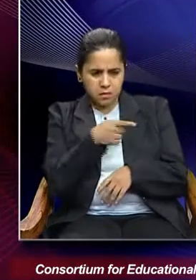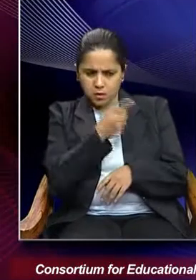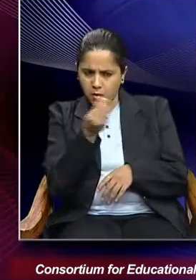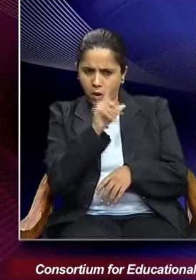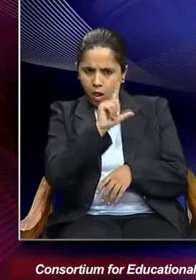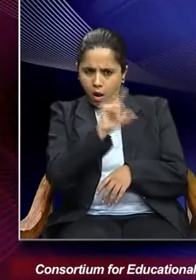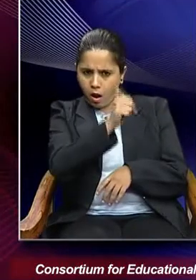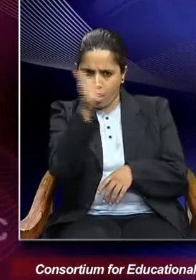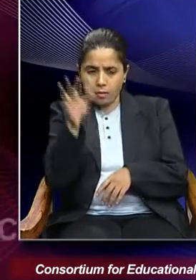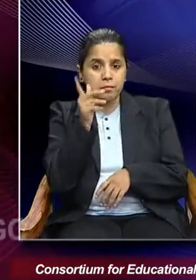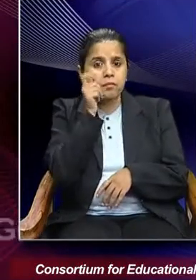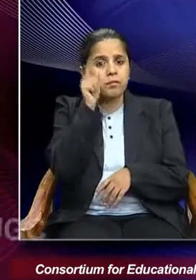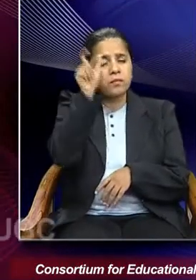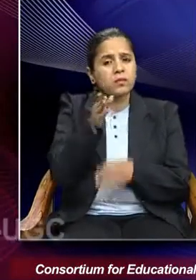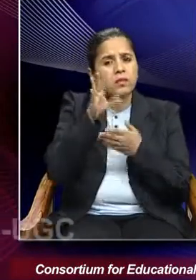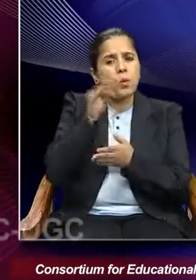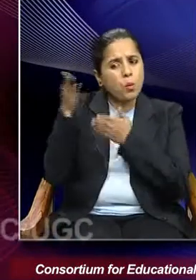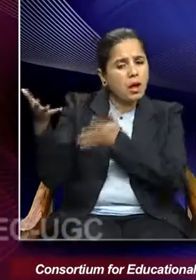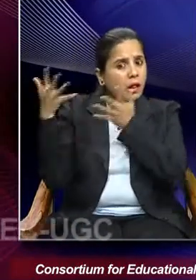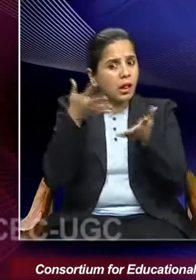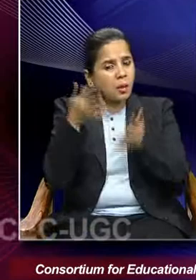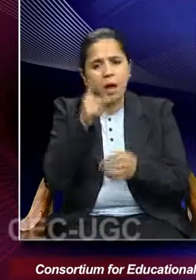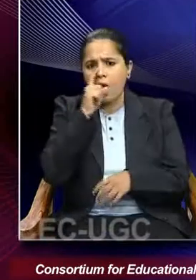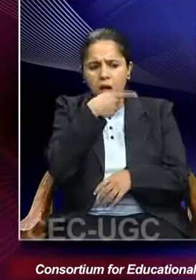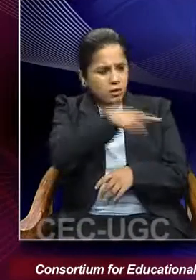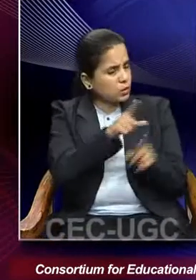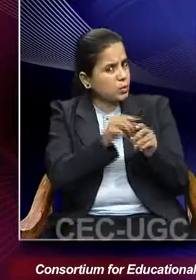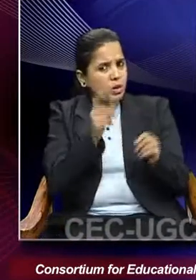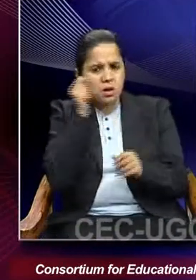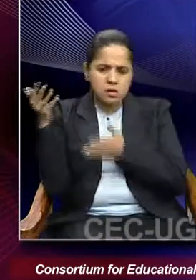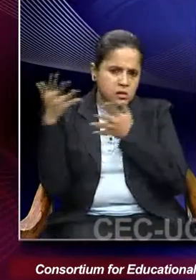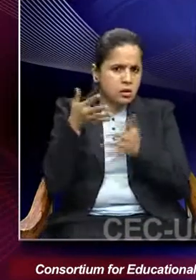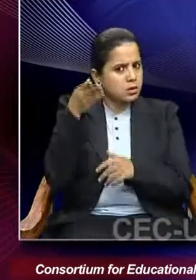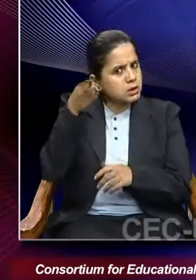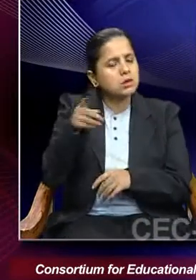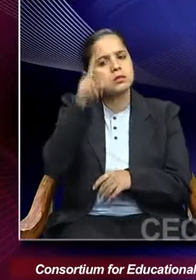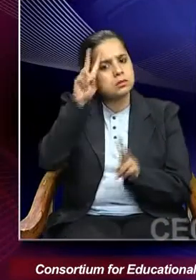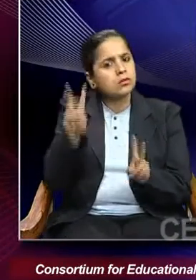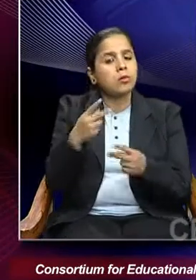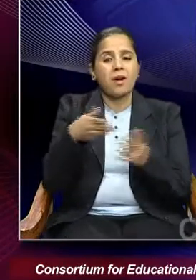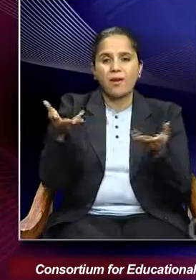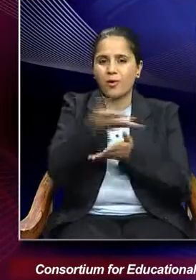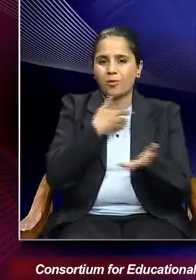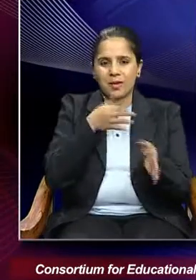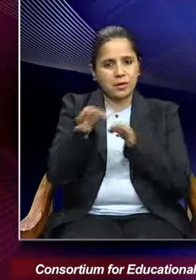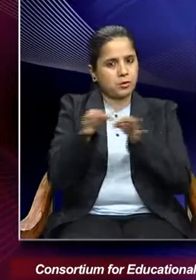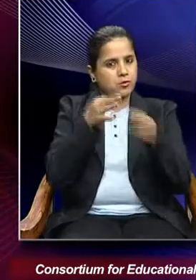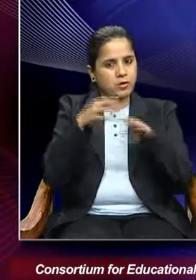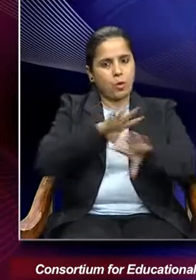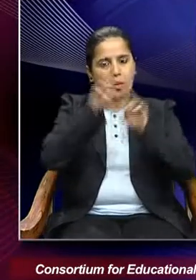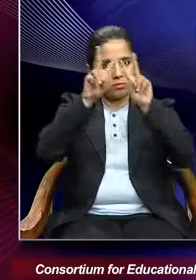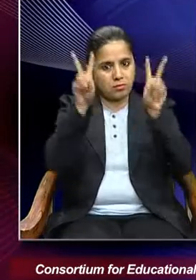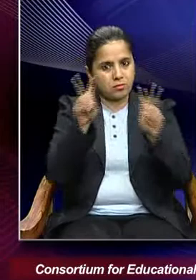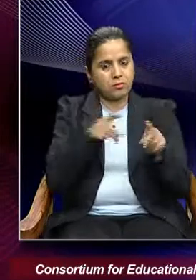men who were the troublemakers. So, having discussed all these different aspects